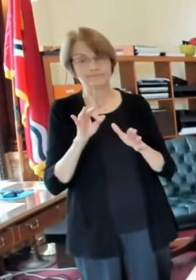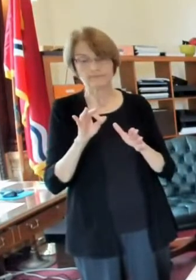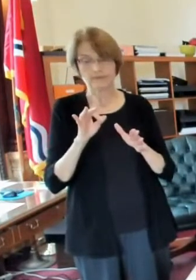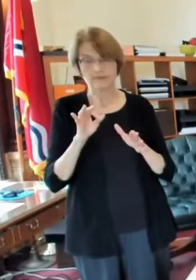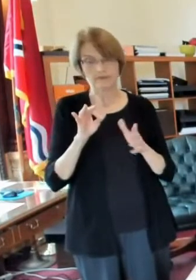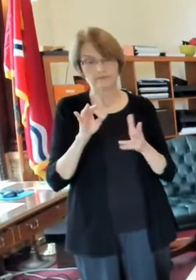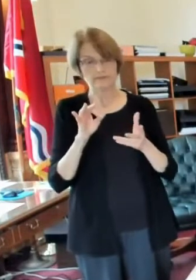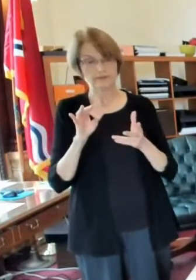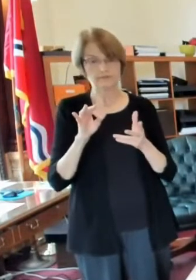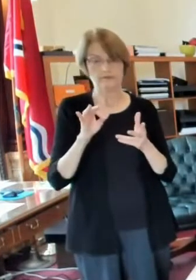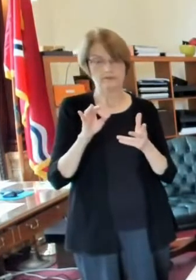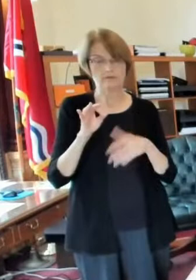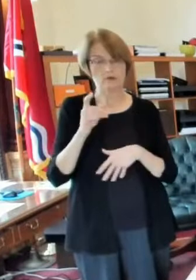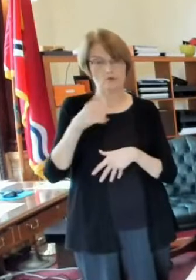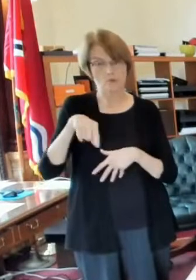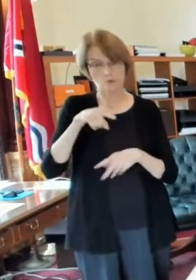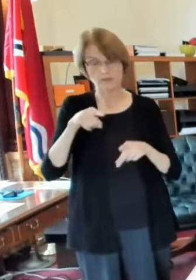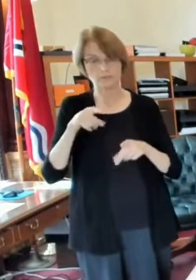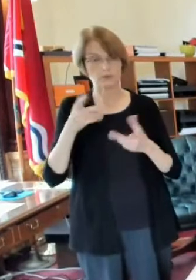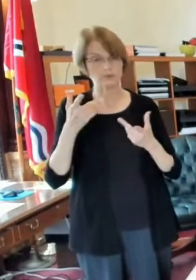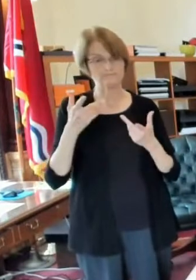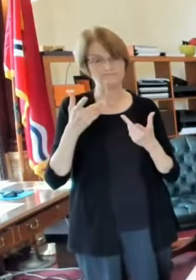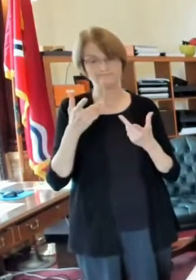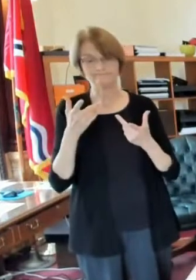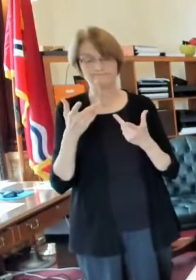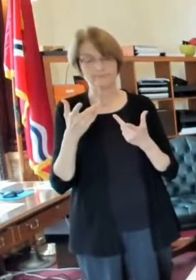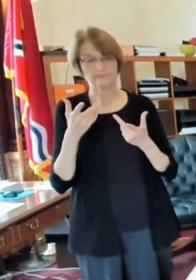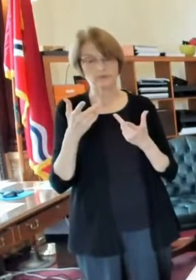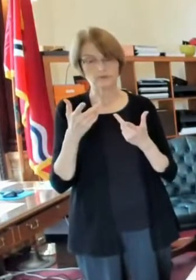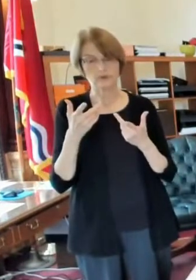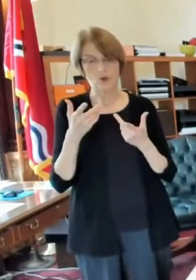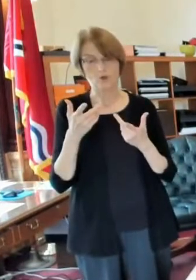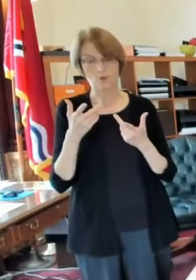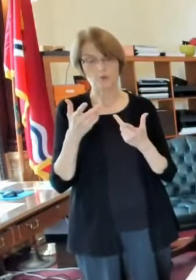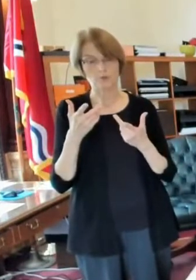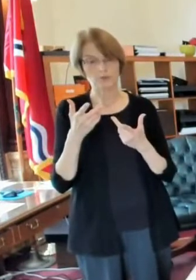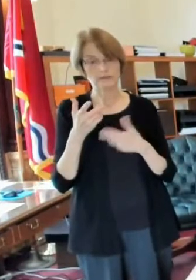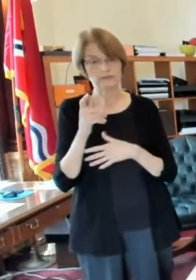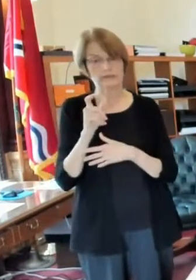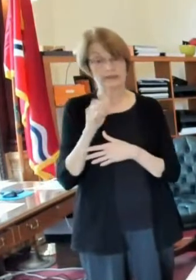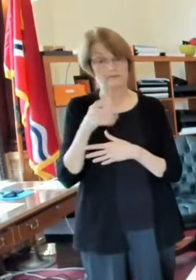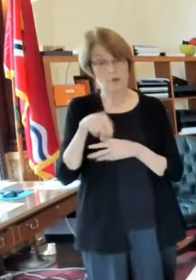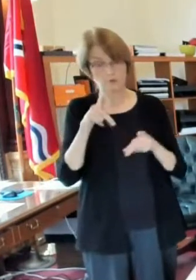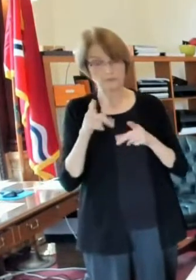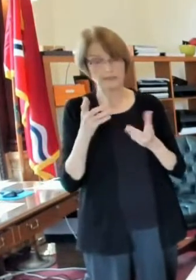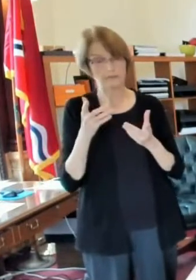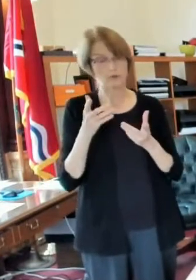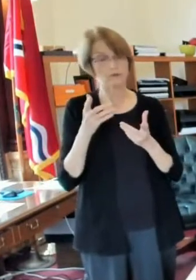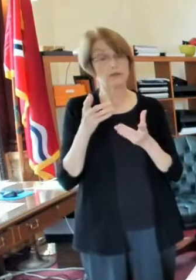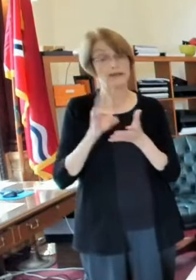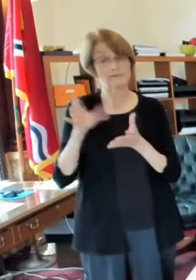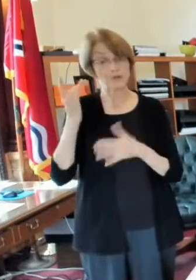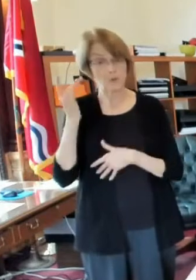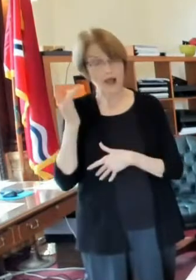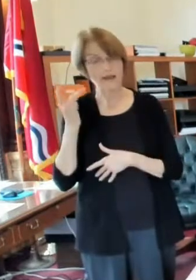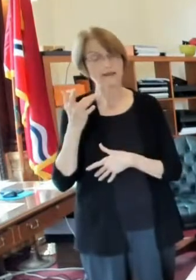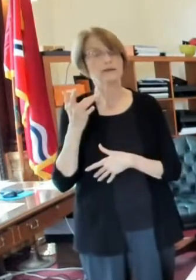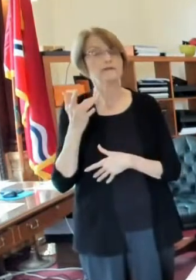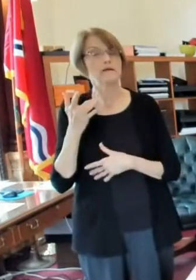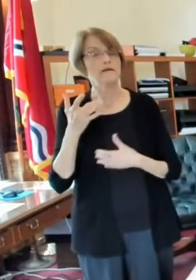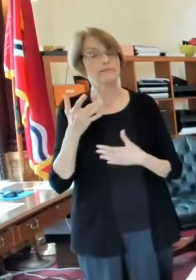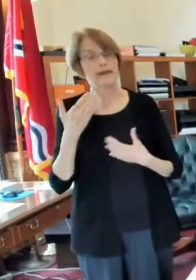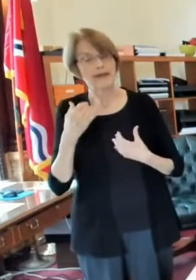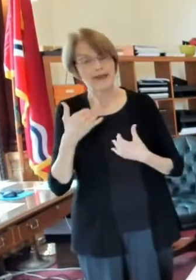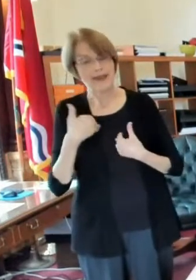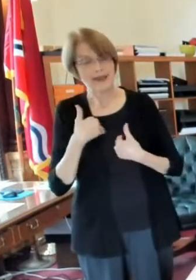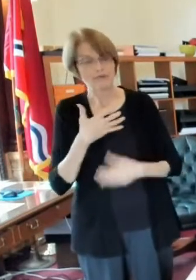plaintiffs who have received judgments for possession when the grounds for eviction were established for a drug or other